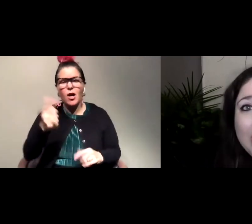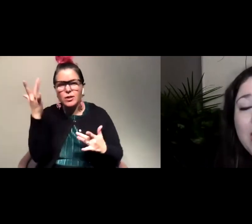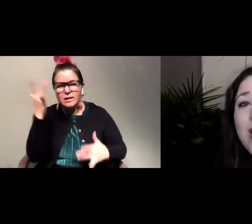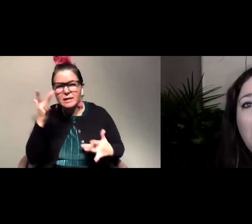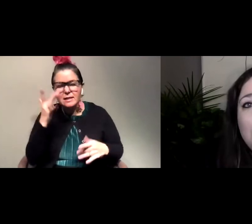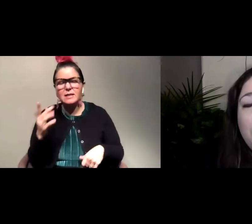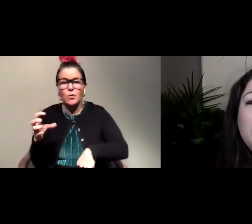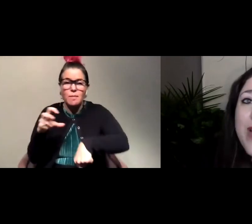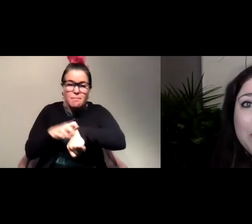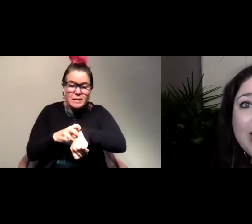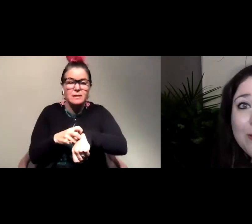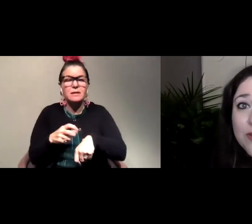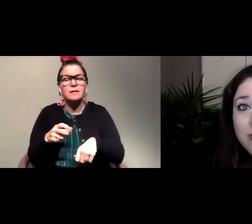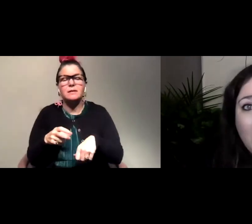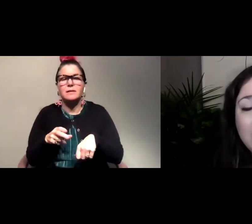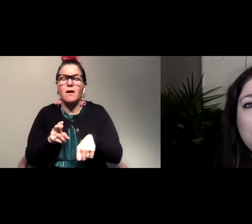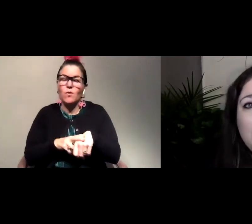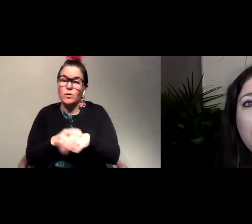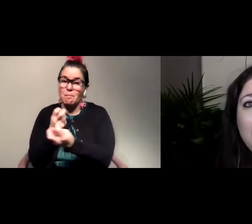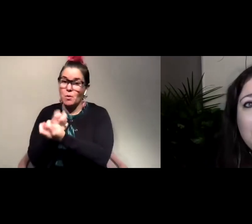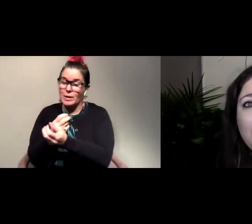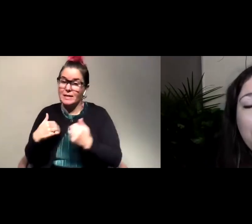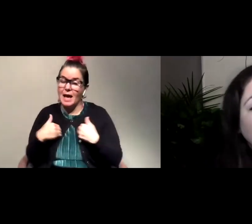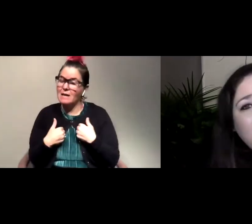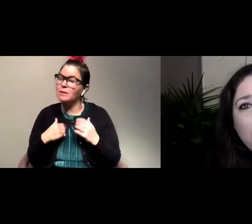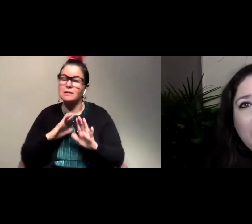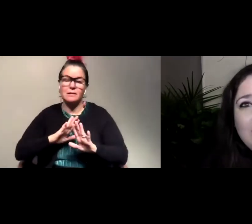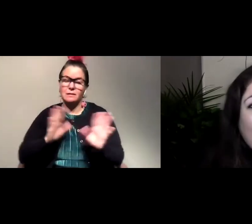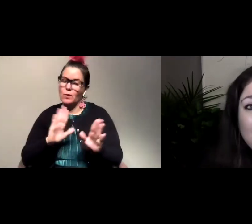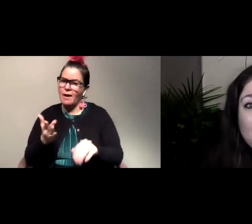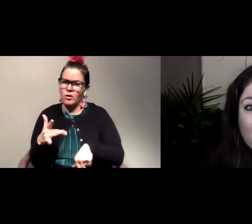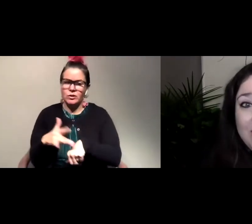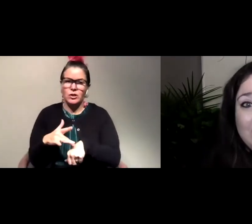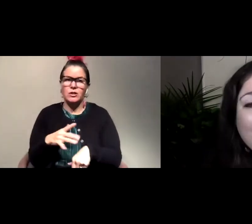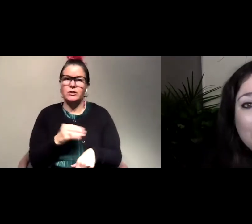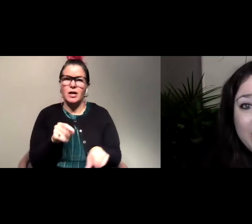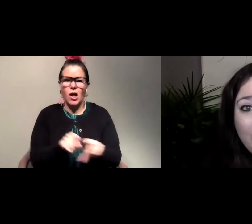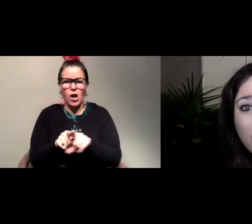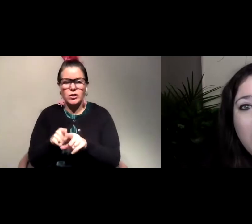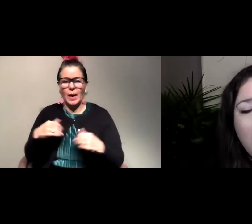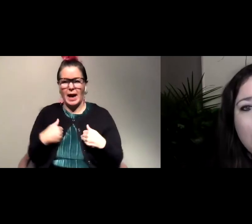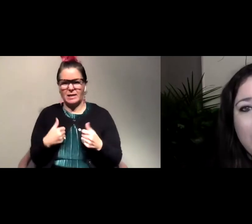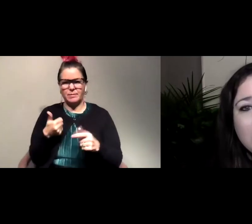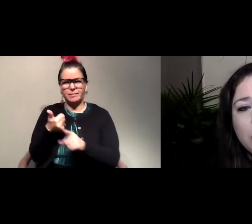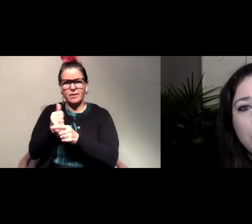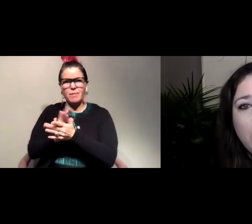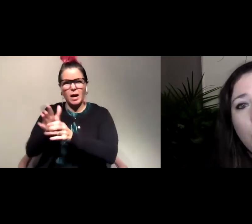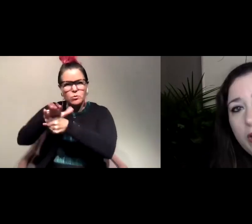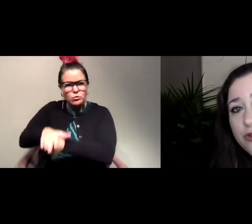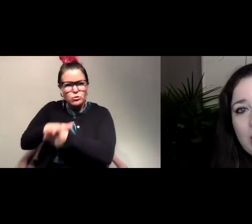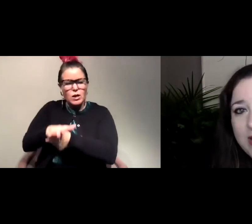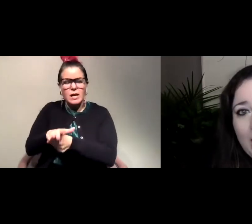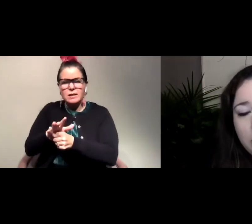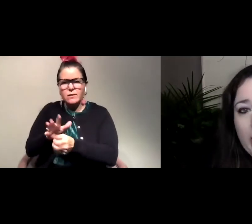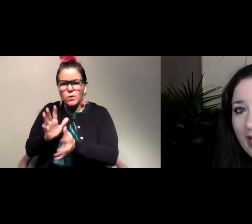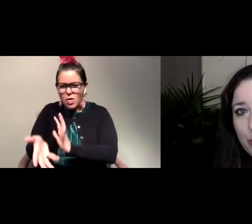bitten of course venomous animals are not something you want to mess with but also because it kind of just stresses the animals out and so you don't want